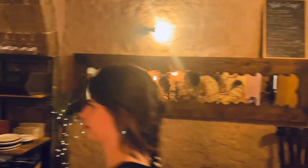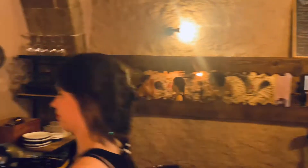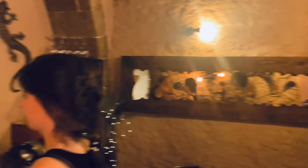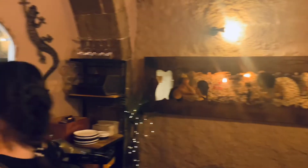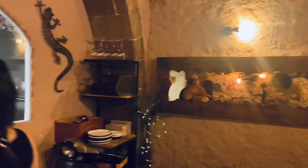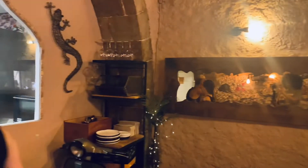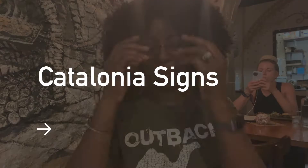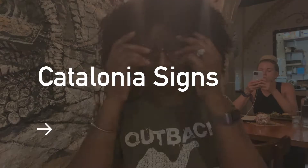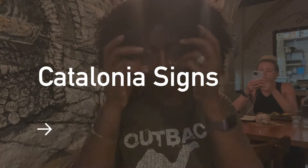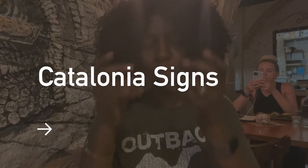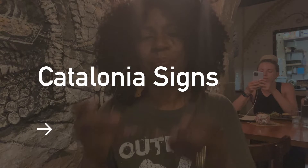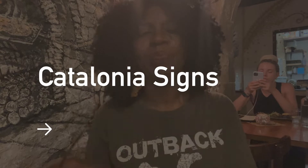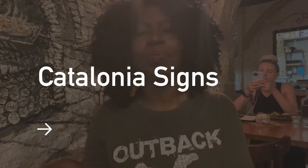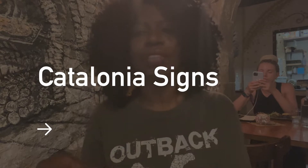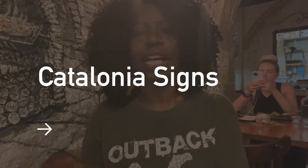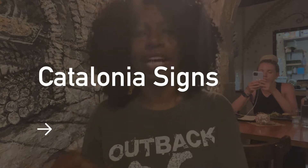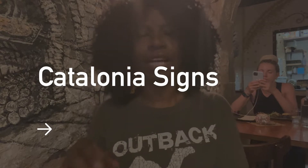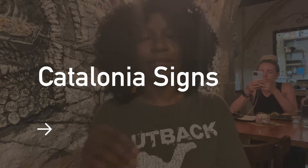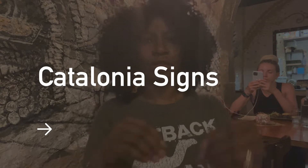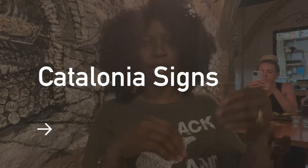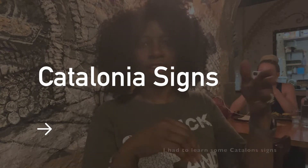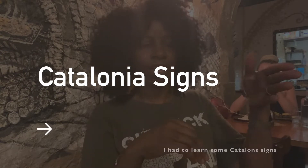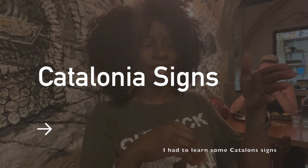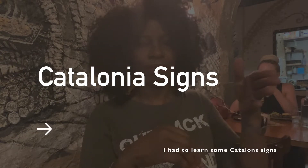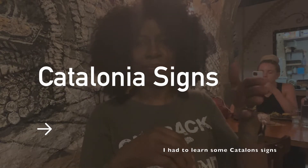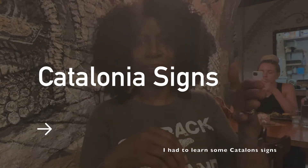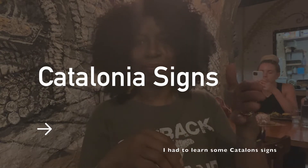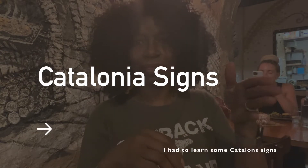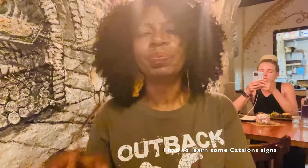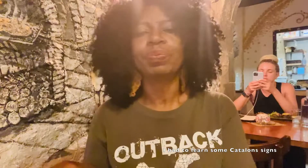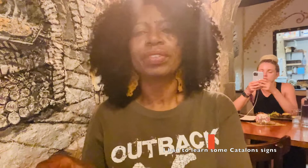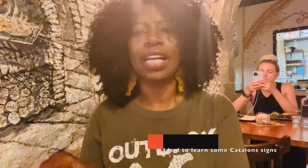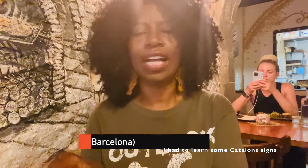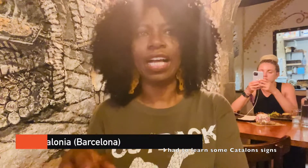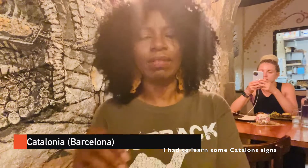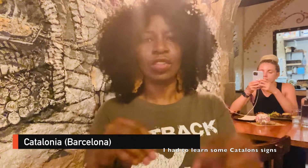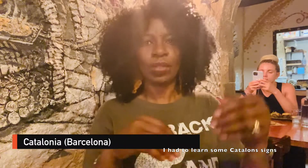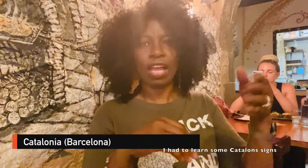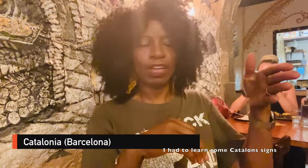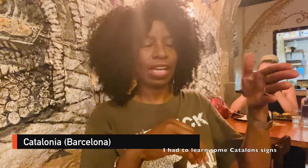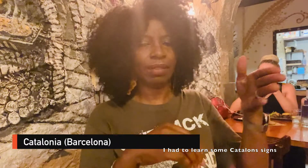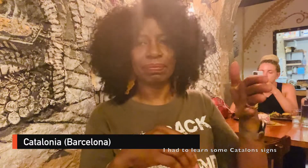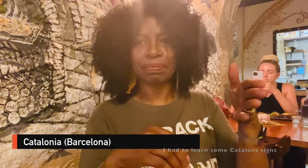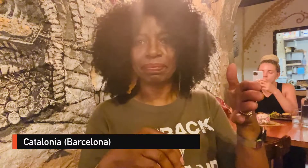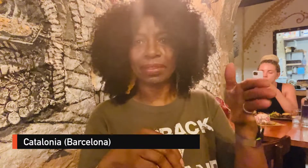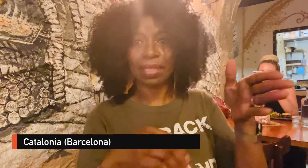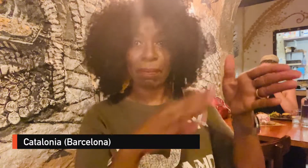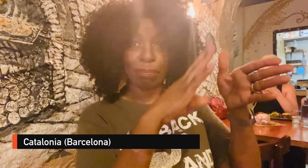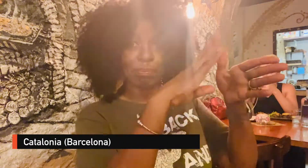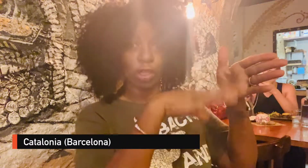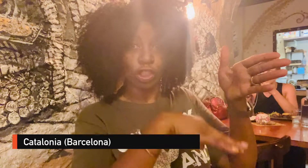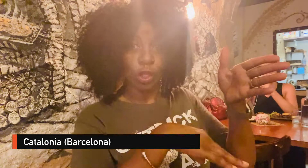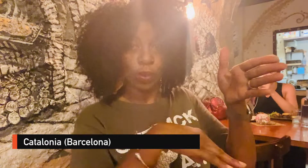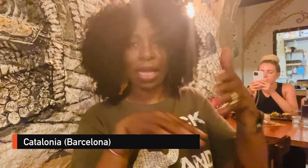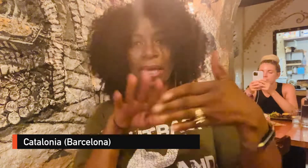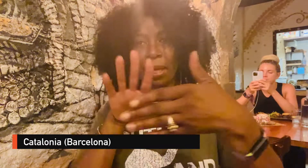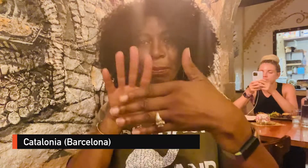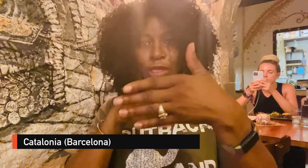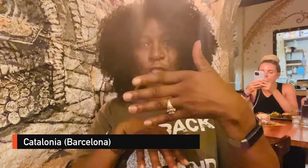everyone is working differently but you know what I had to learn some Catalan signs so the